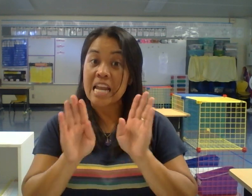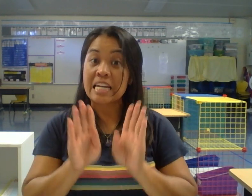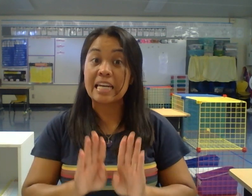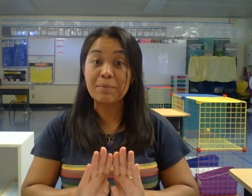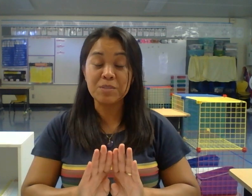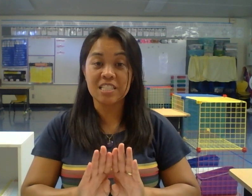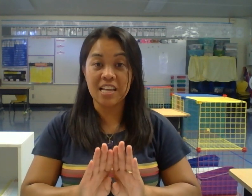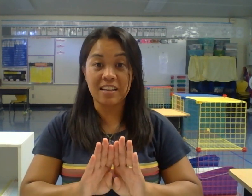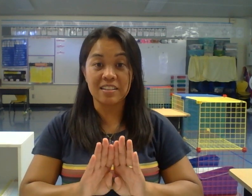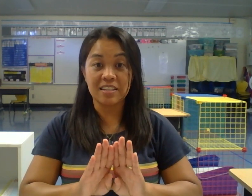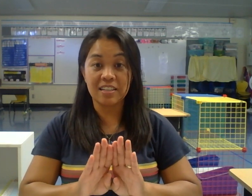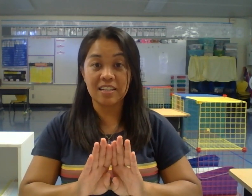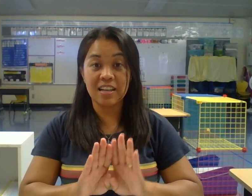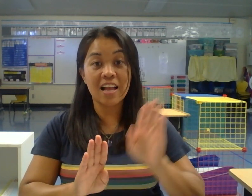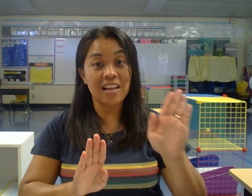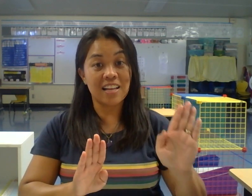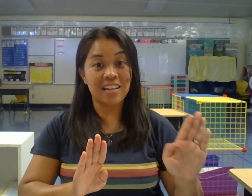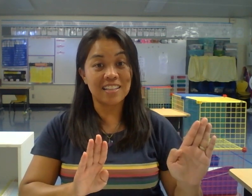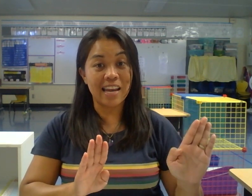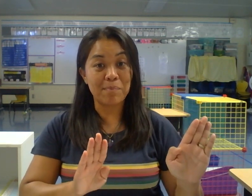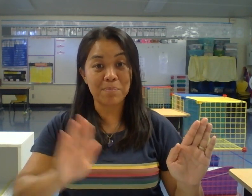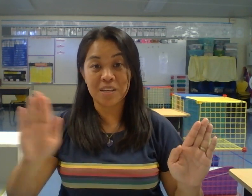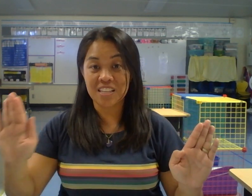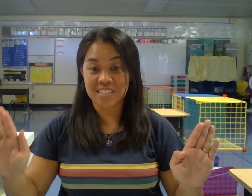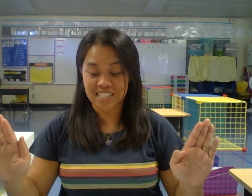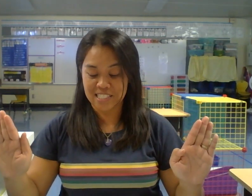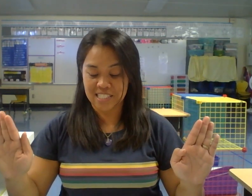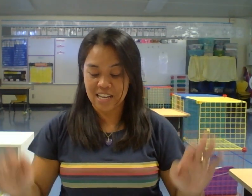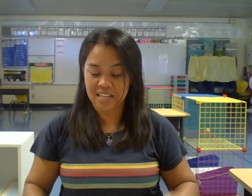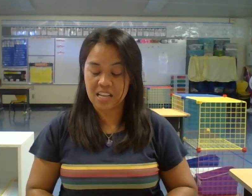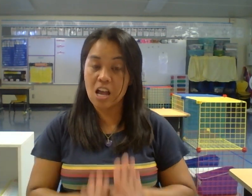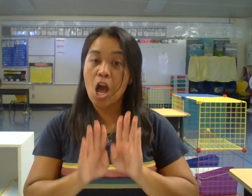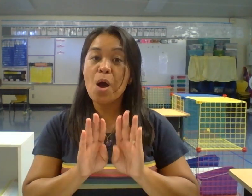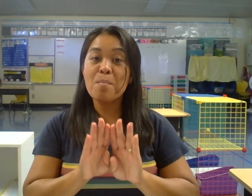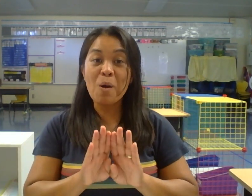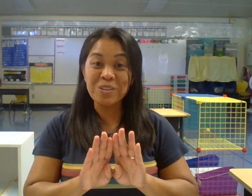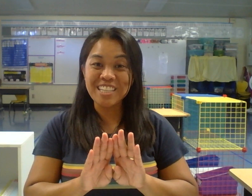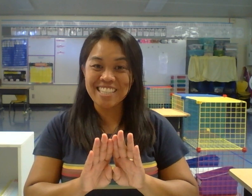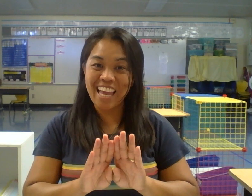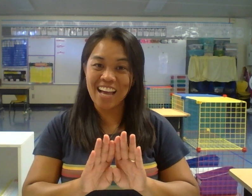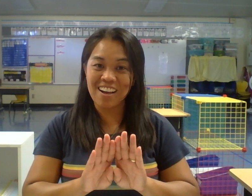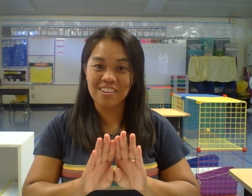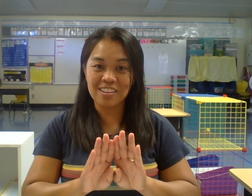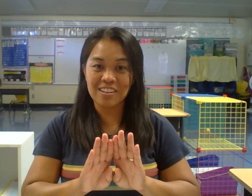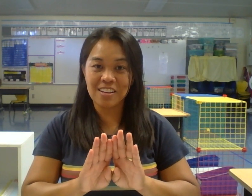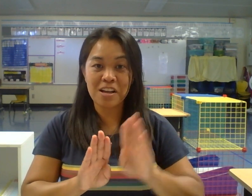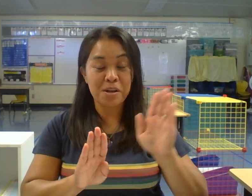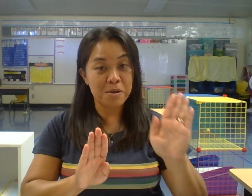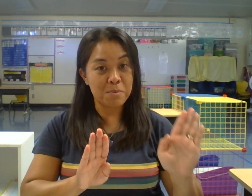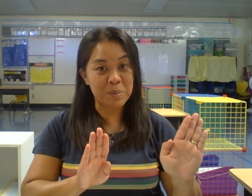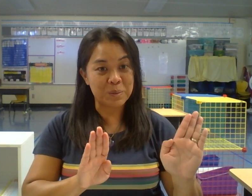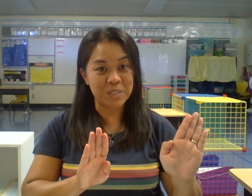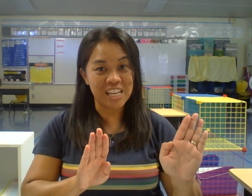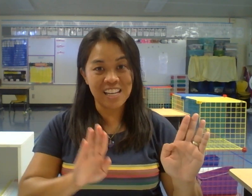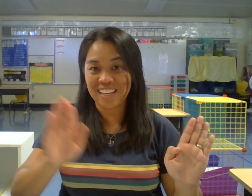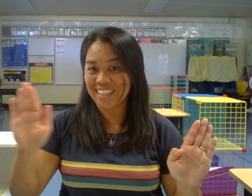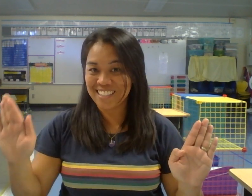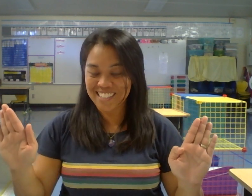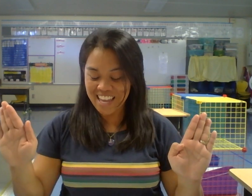Lipstick. Lip. Stick. Pony. Tail. Pony. Tail.